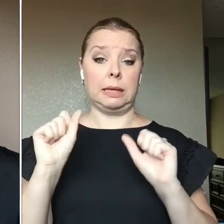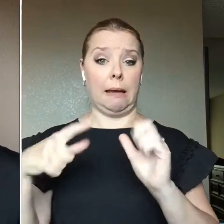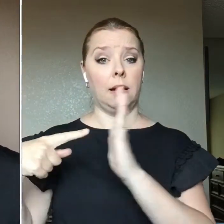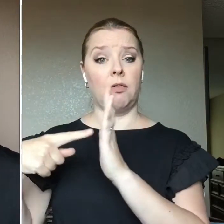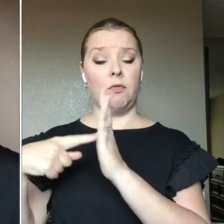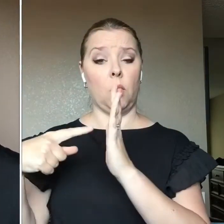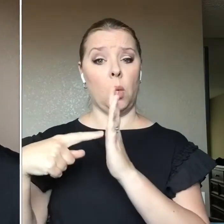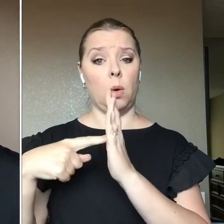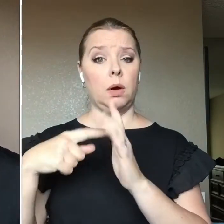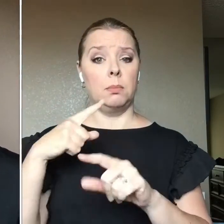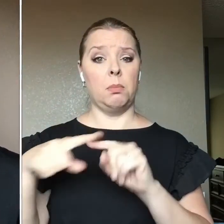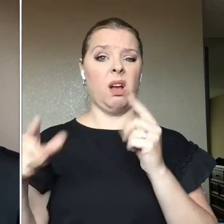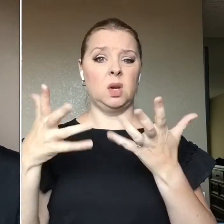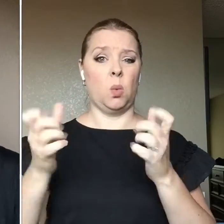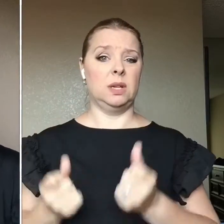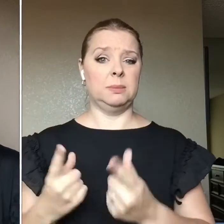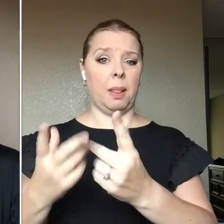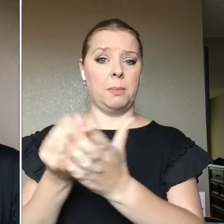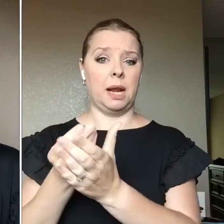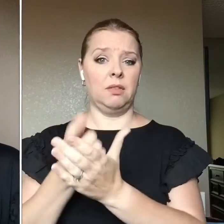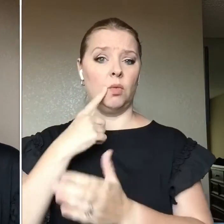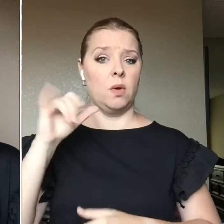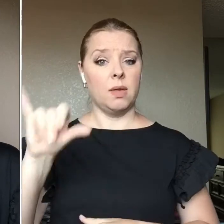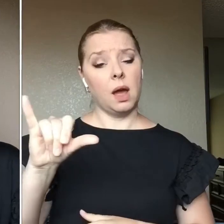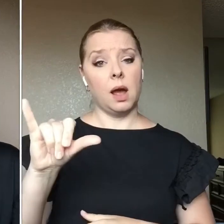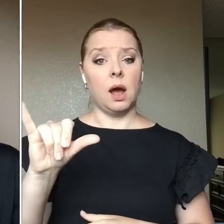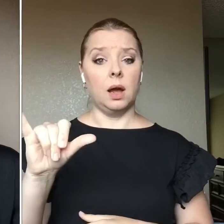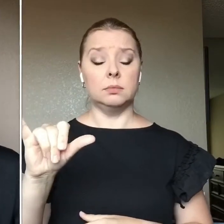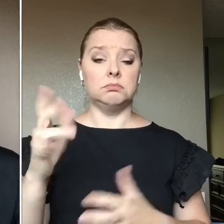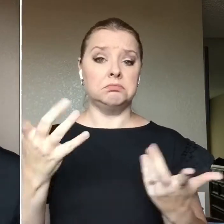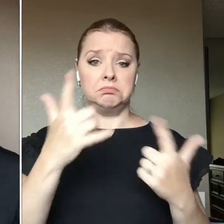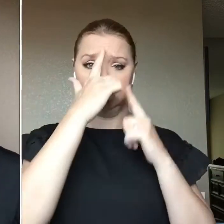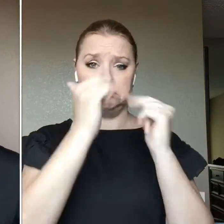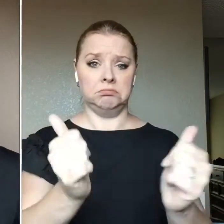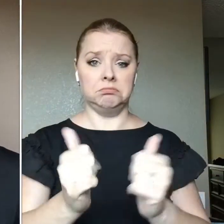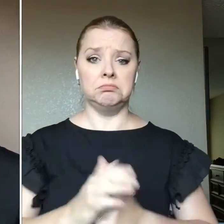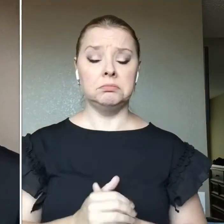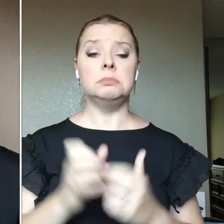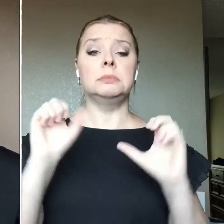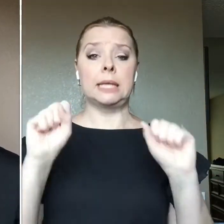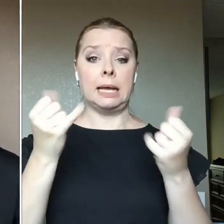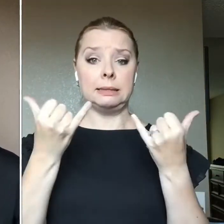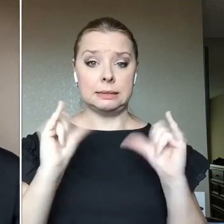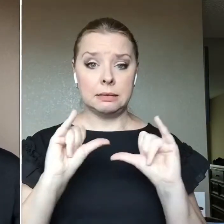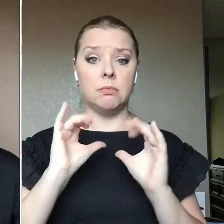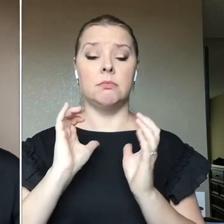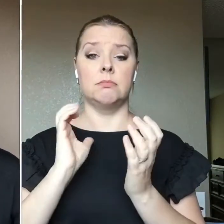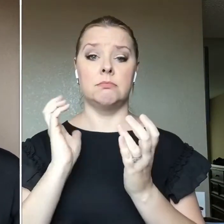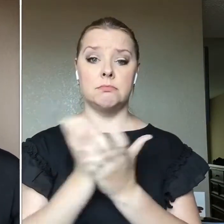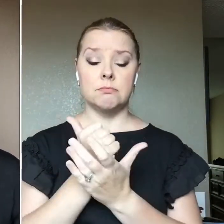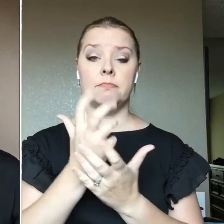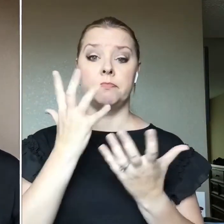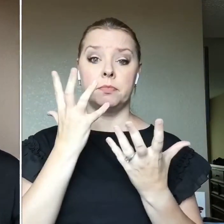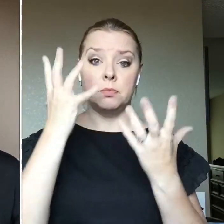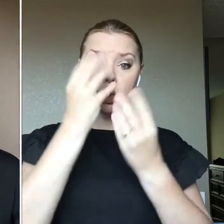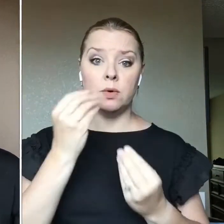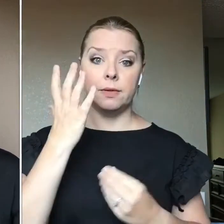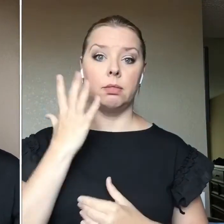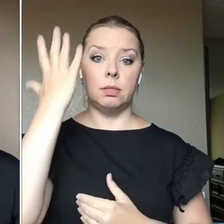budget And their priority Is spending their money Places other than makeup You can still create A lovely look Using